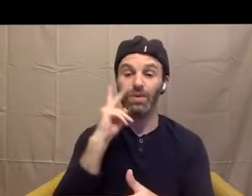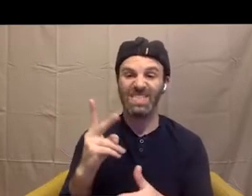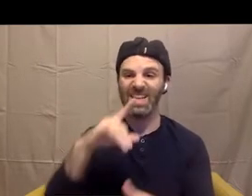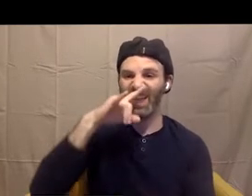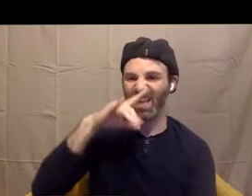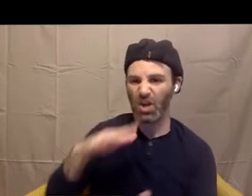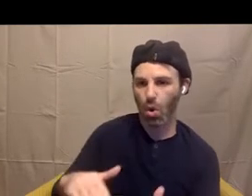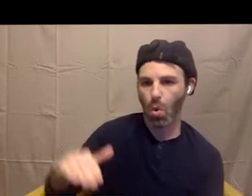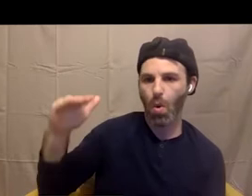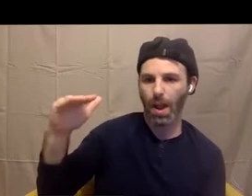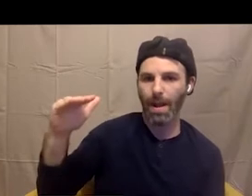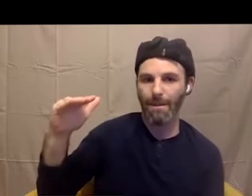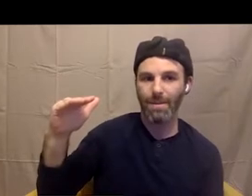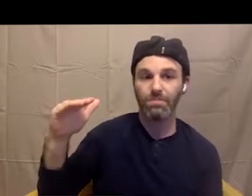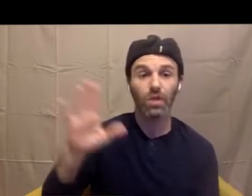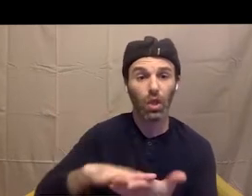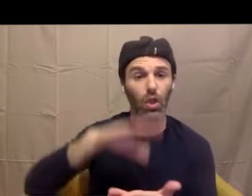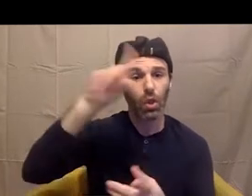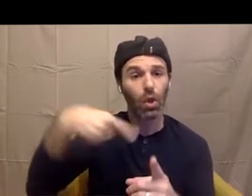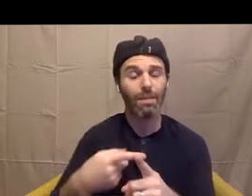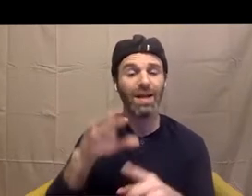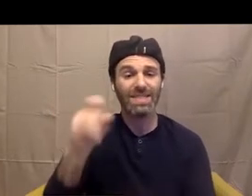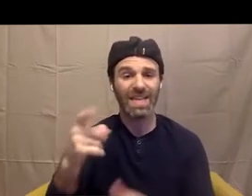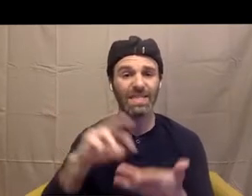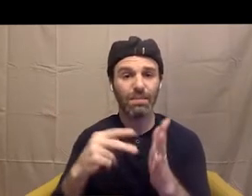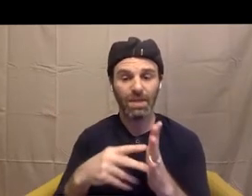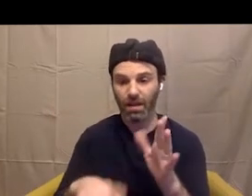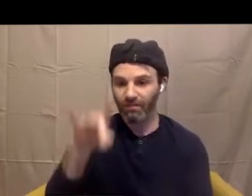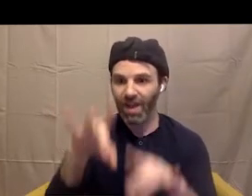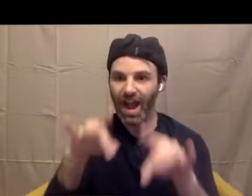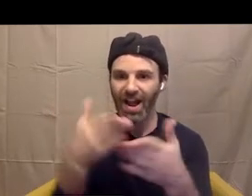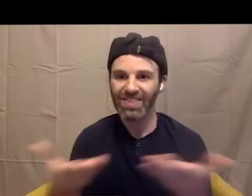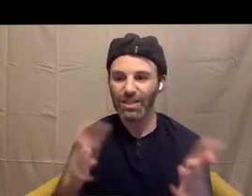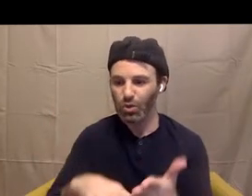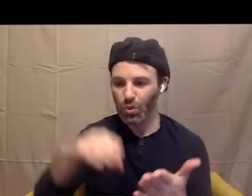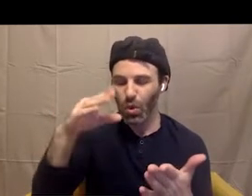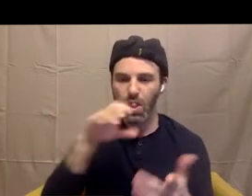Learning about sex means discovering things you like to do. Things that bring you joy and finding people you want to do them with.